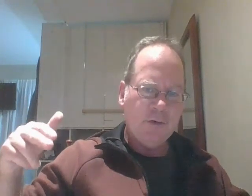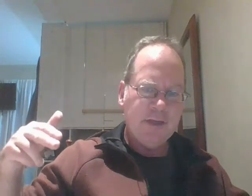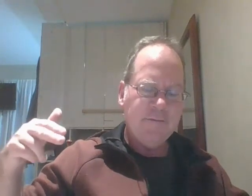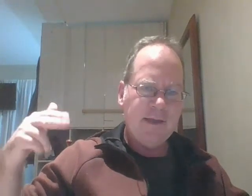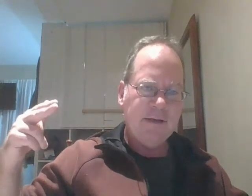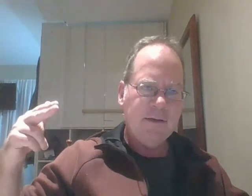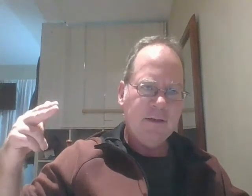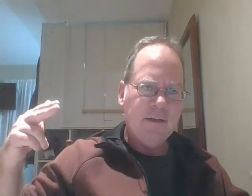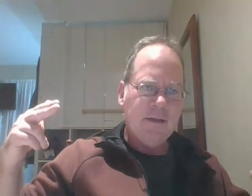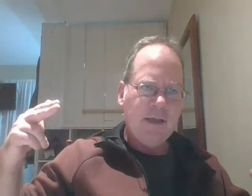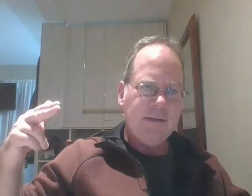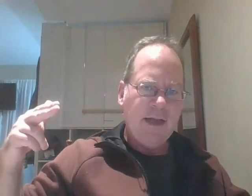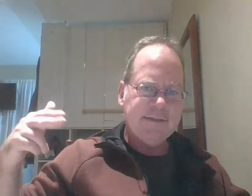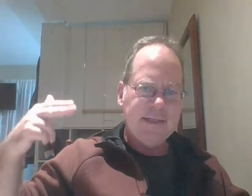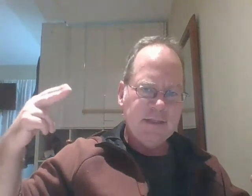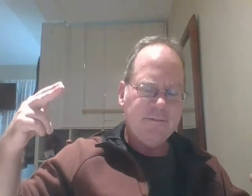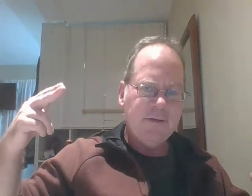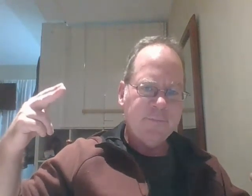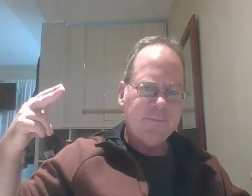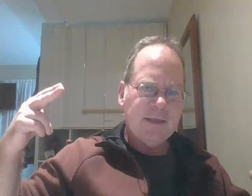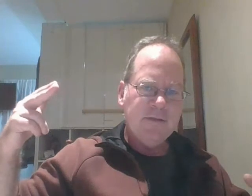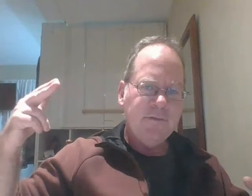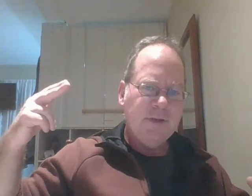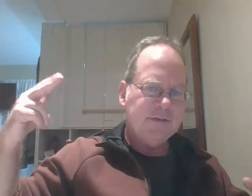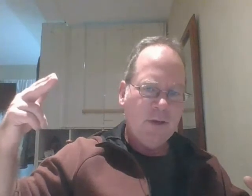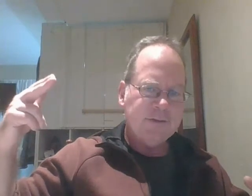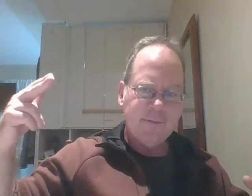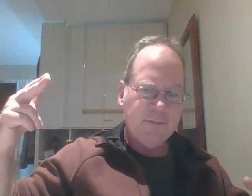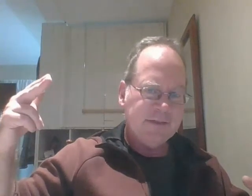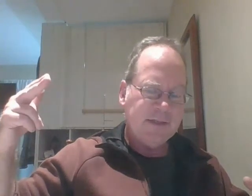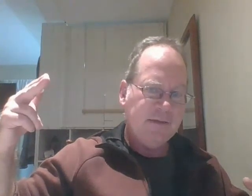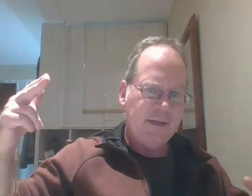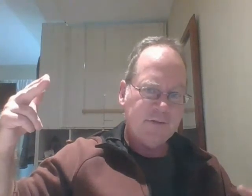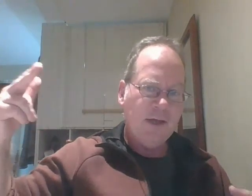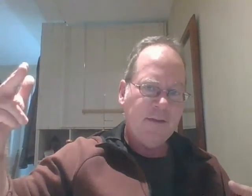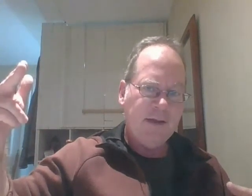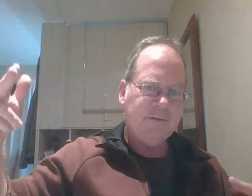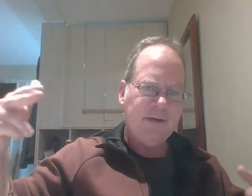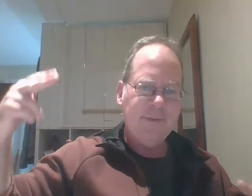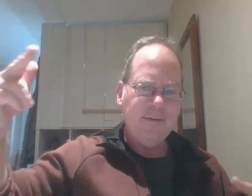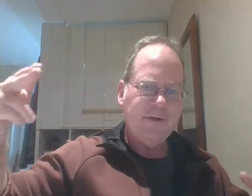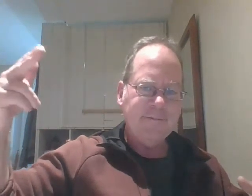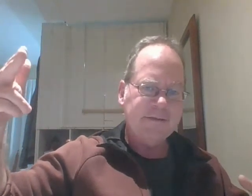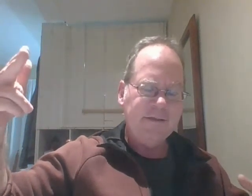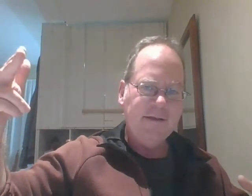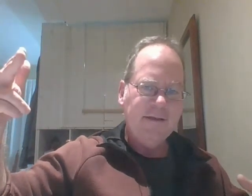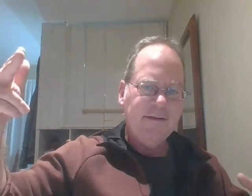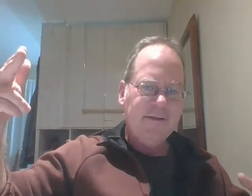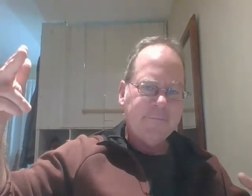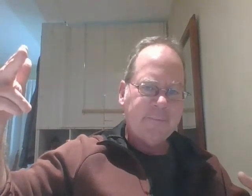fan and that i see his view his view isn't always optimistic either that's why i'm not trying to paint a pretty picture when